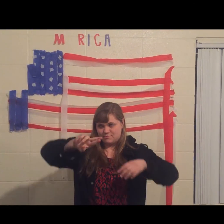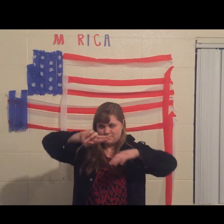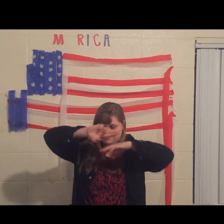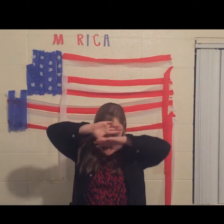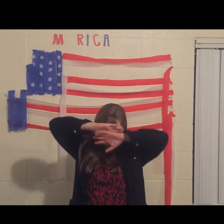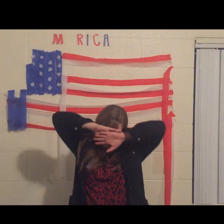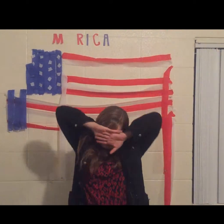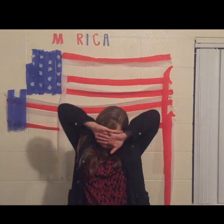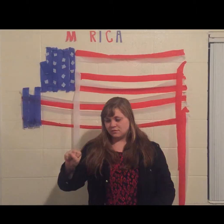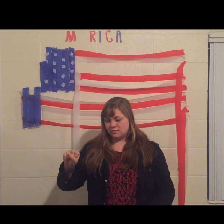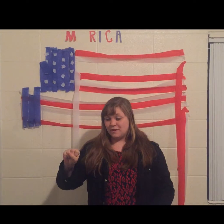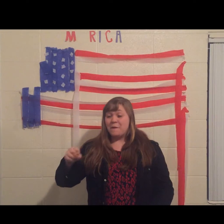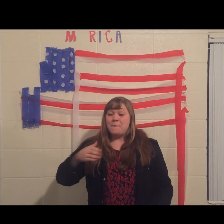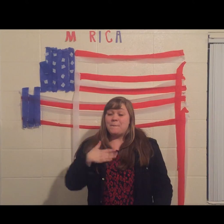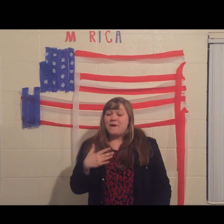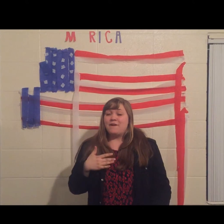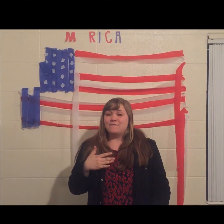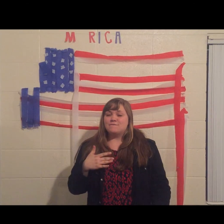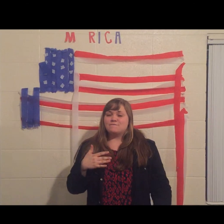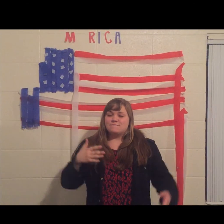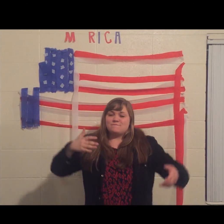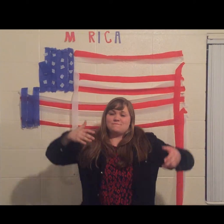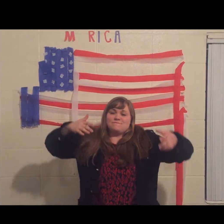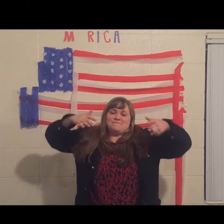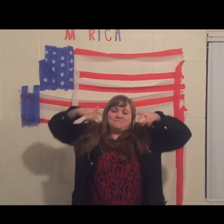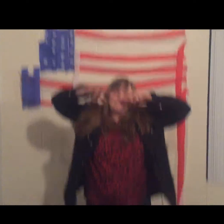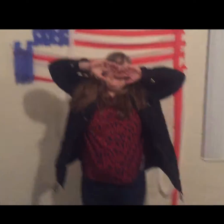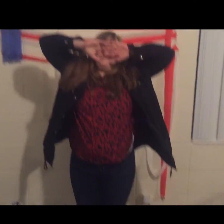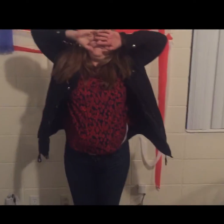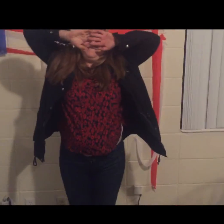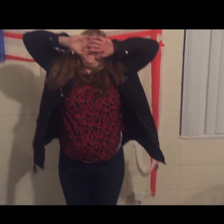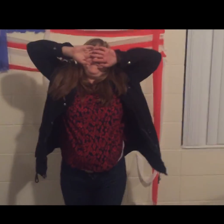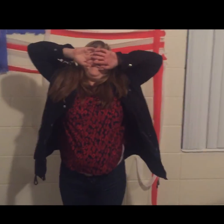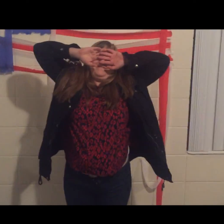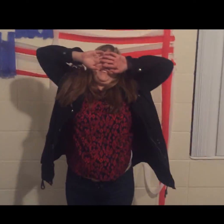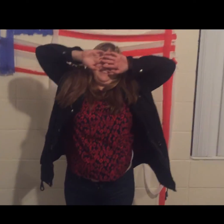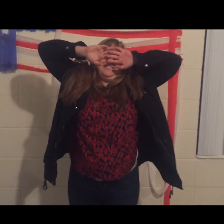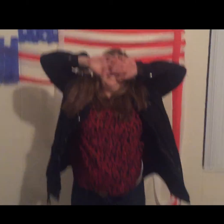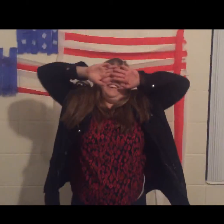In the heights I can survive without the pain Sure was it